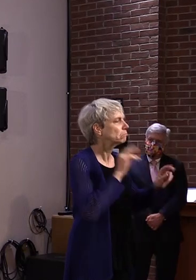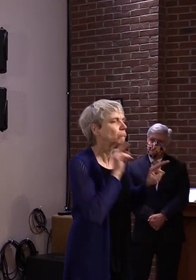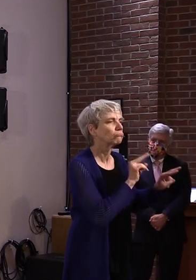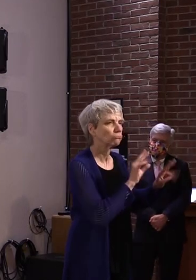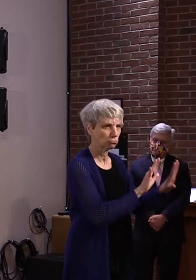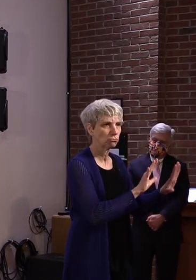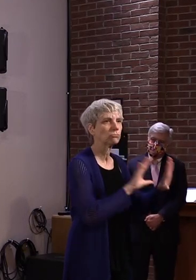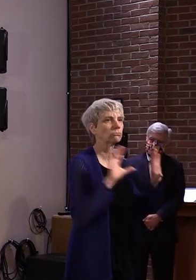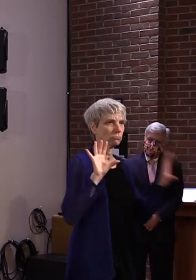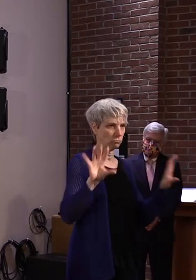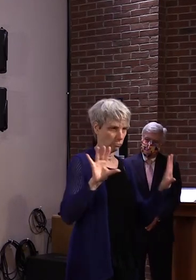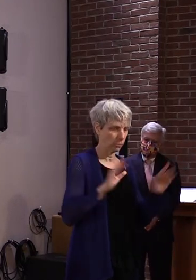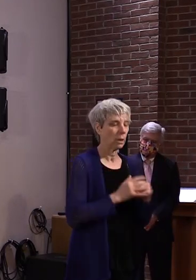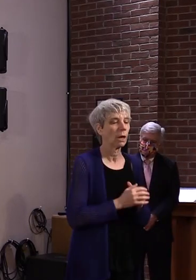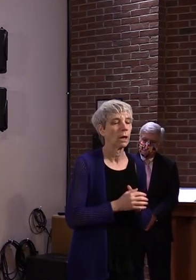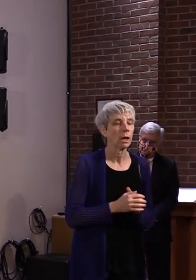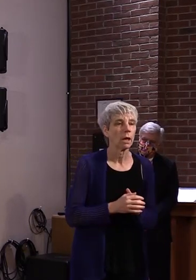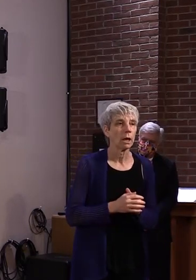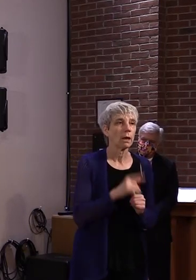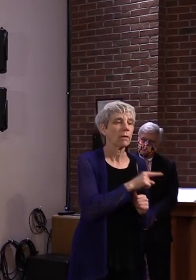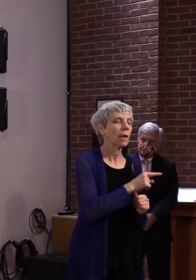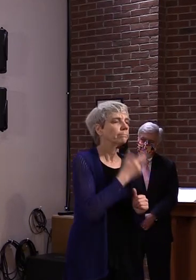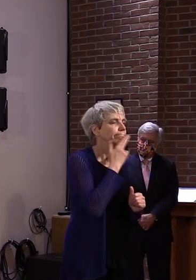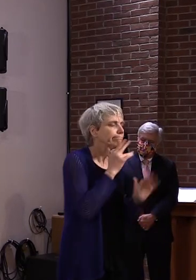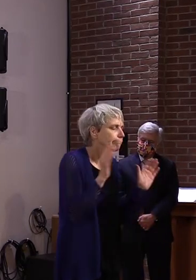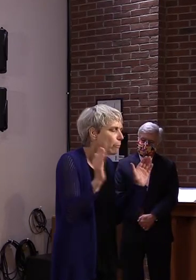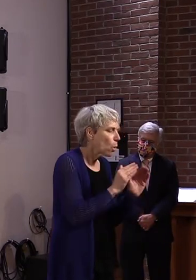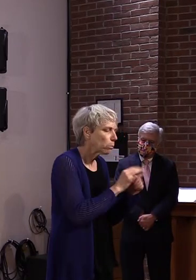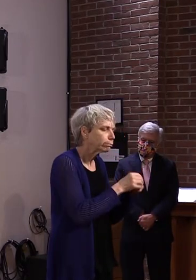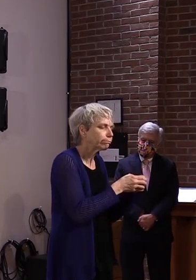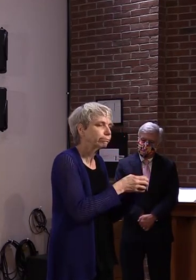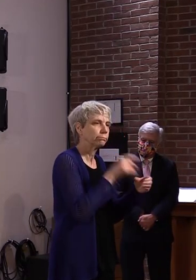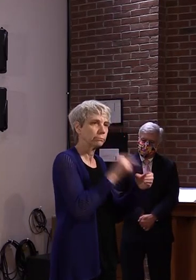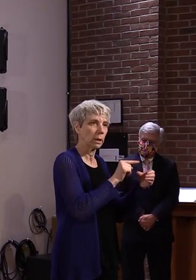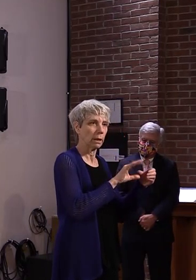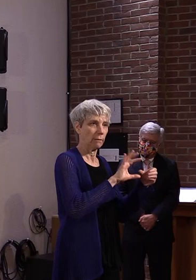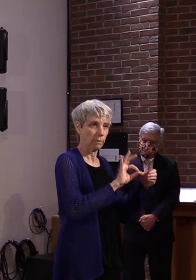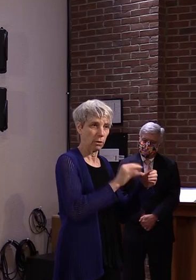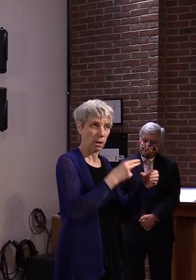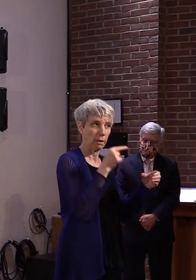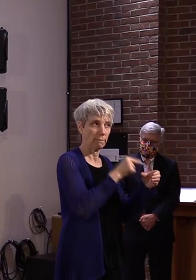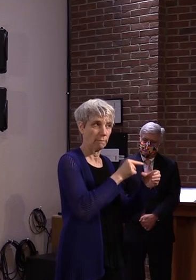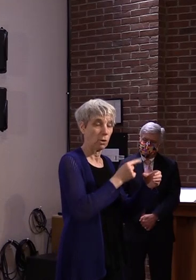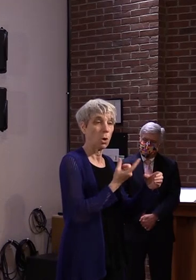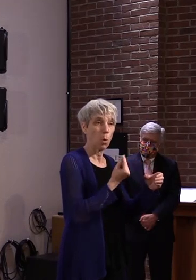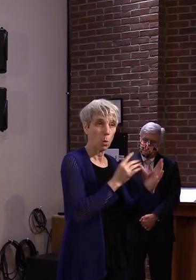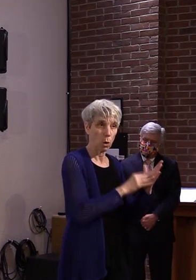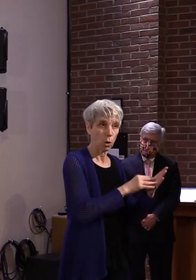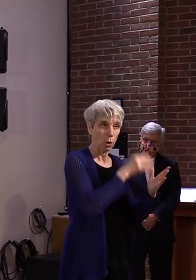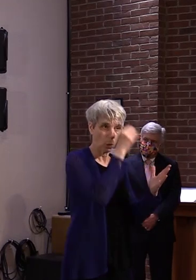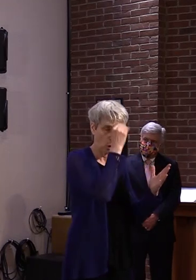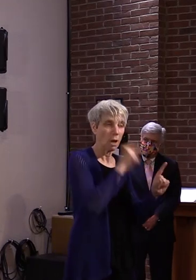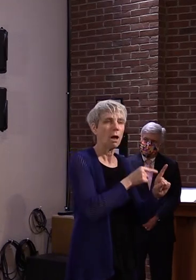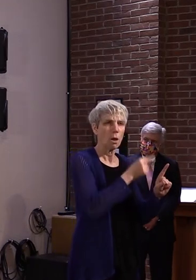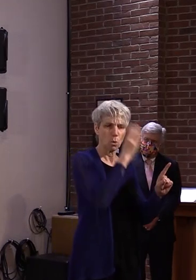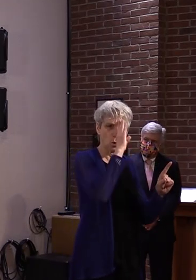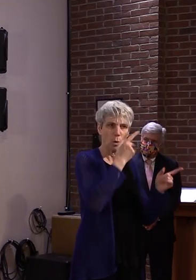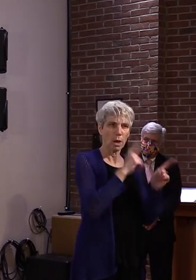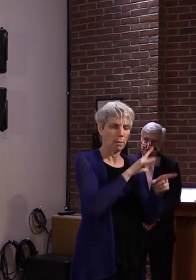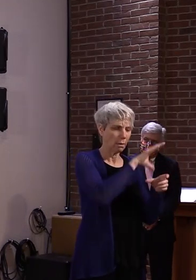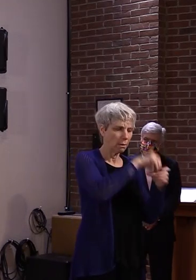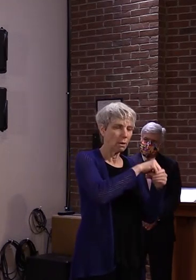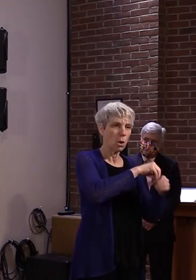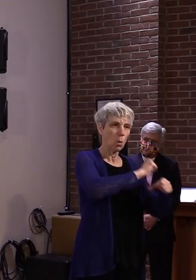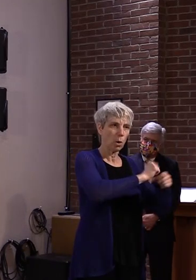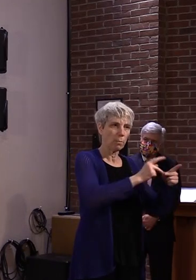Additional information about that small outbreak is that, as it was a workplace outbreak, all